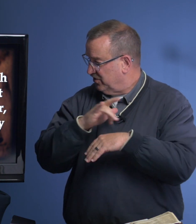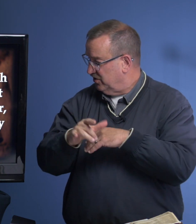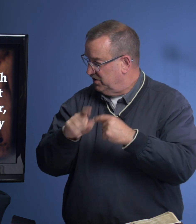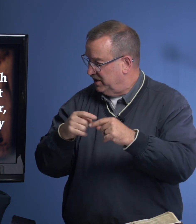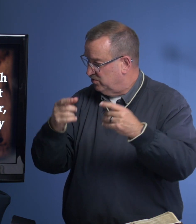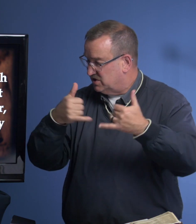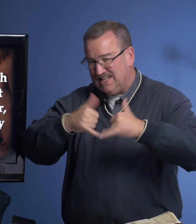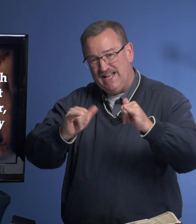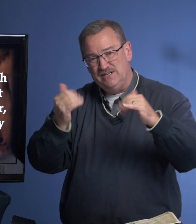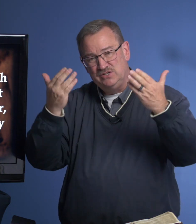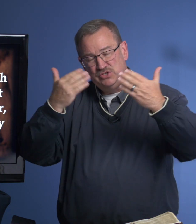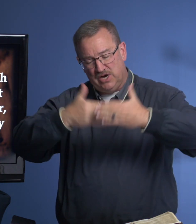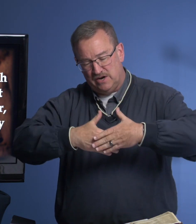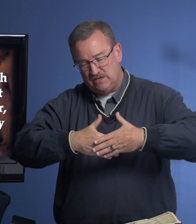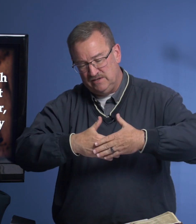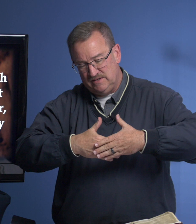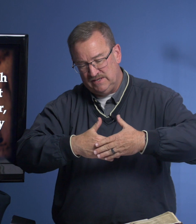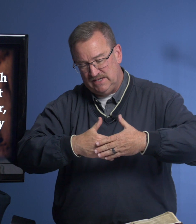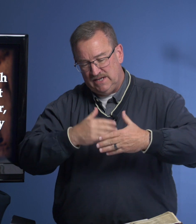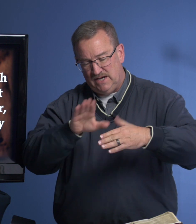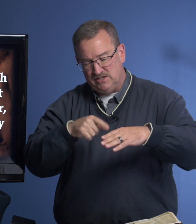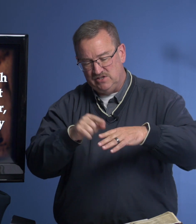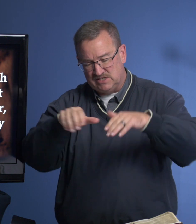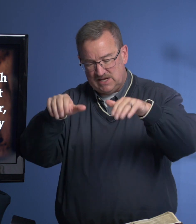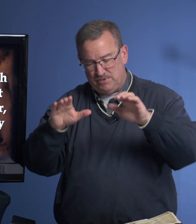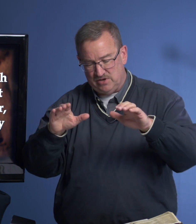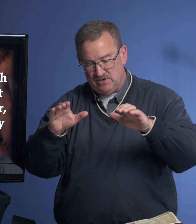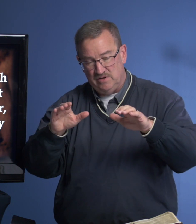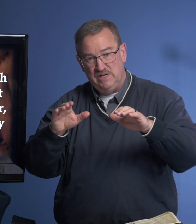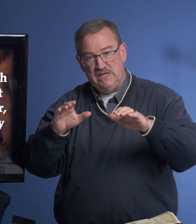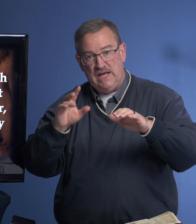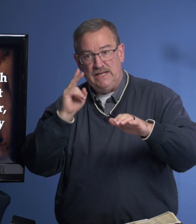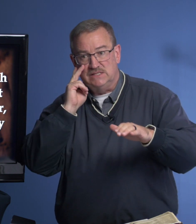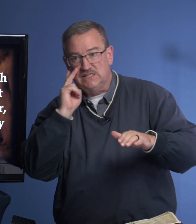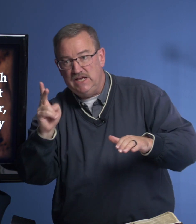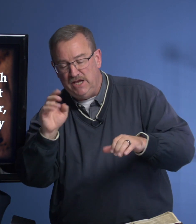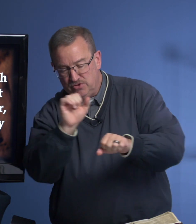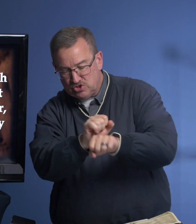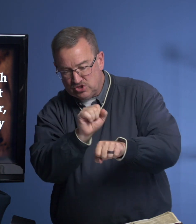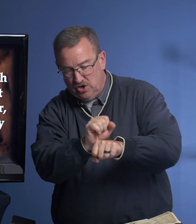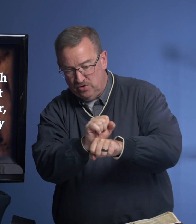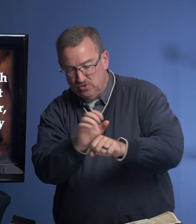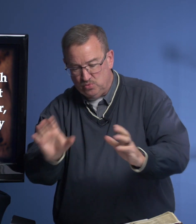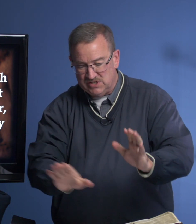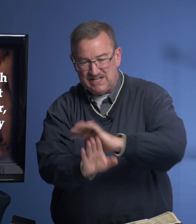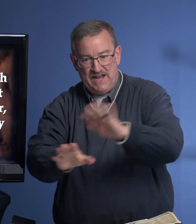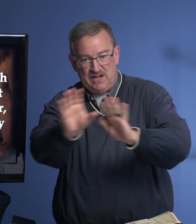early when it was yet dark unto the sepulcher, and seeing the stone was taken